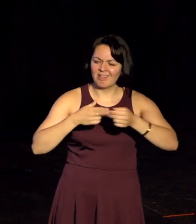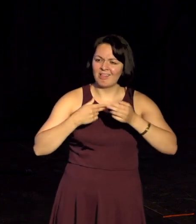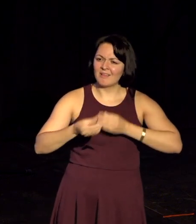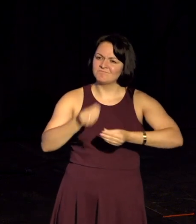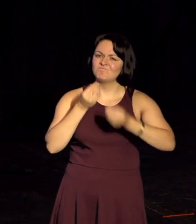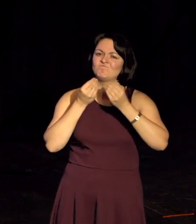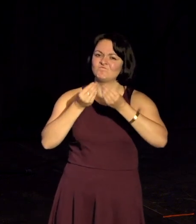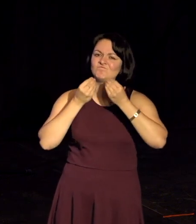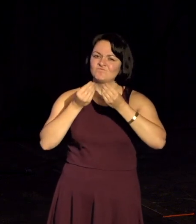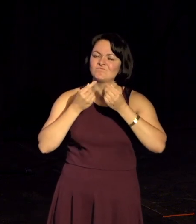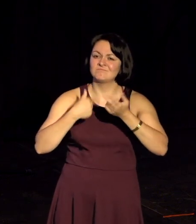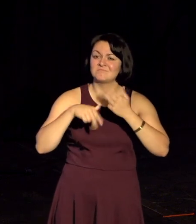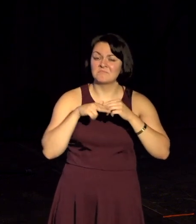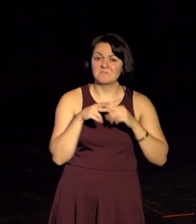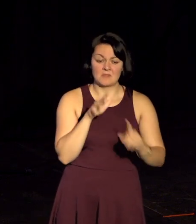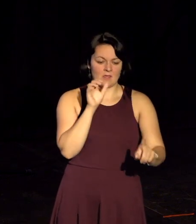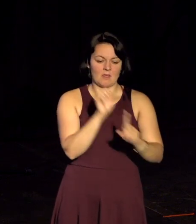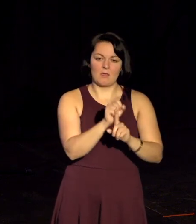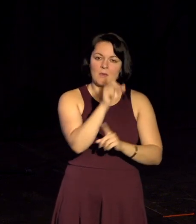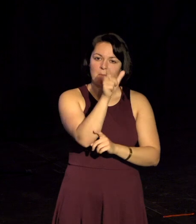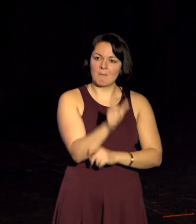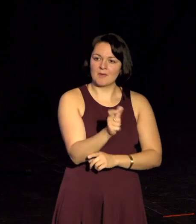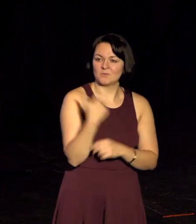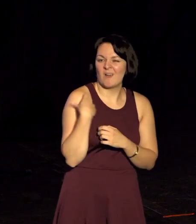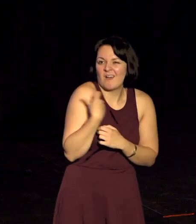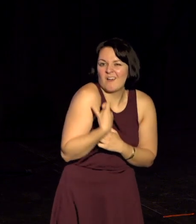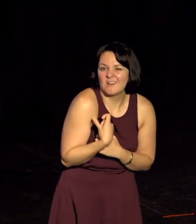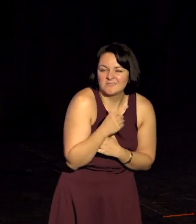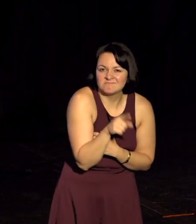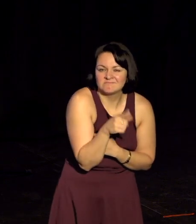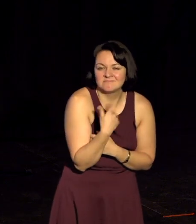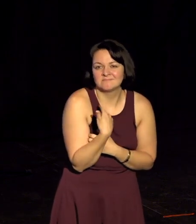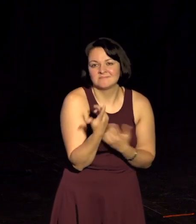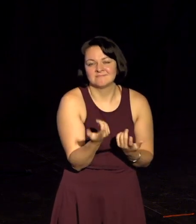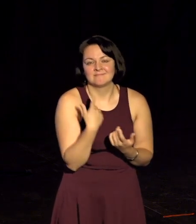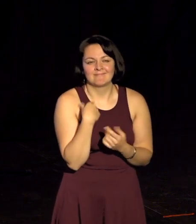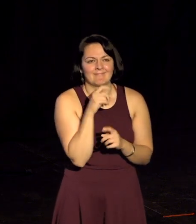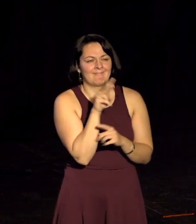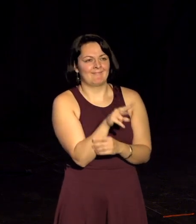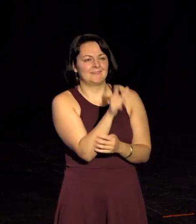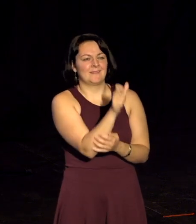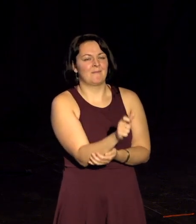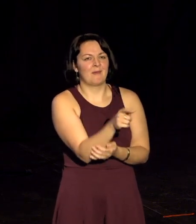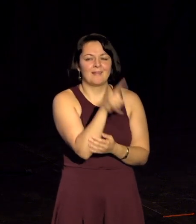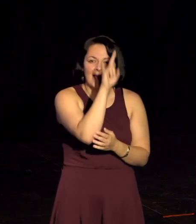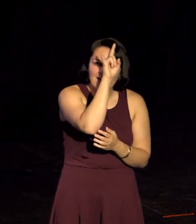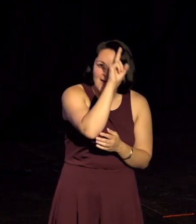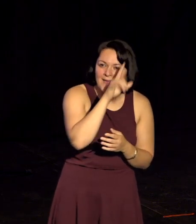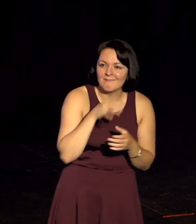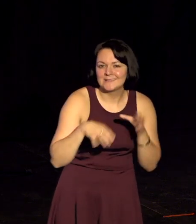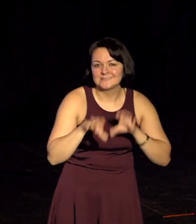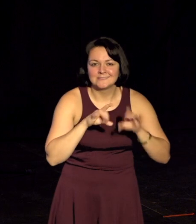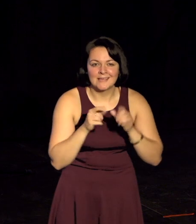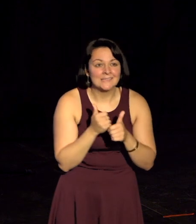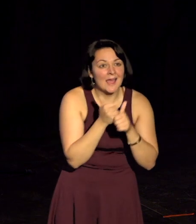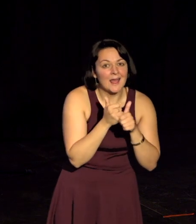people with a hunchback, what do you see? Do you see someone ringing church bells, someone helping an evil scientist? When's the